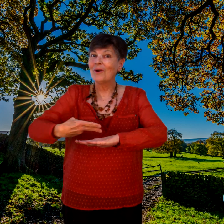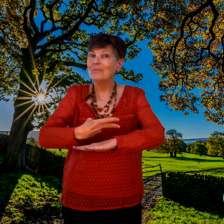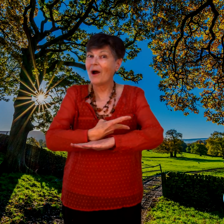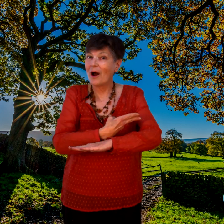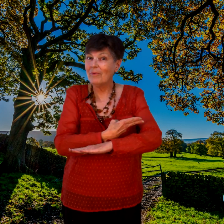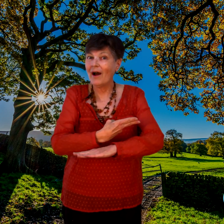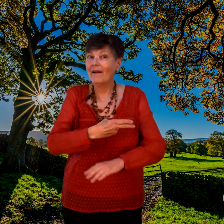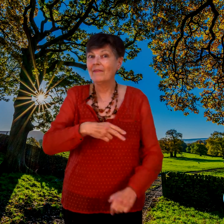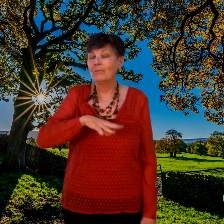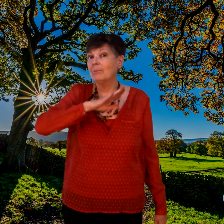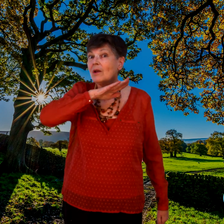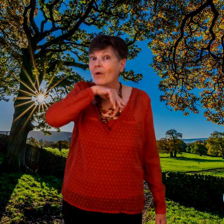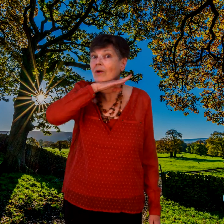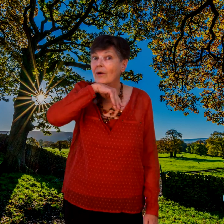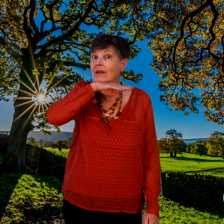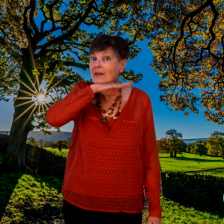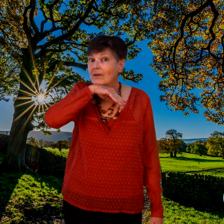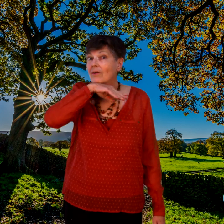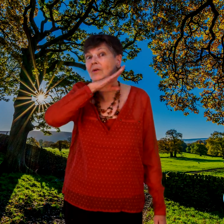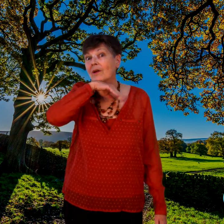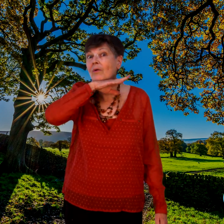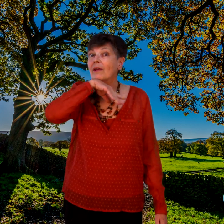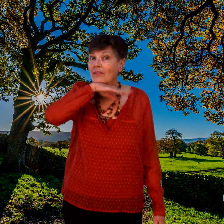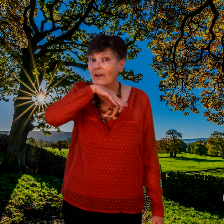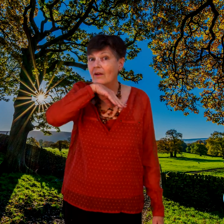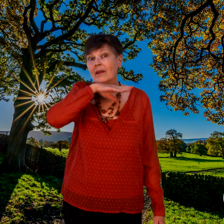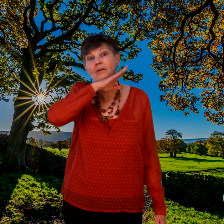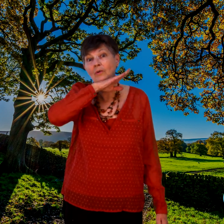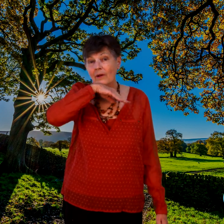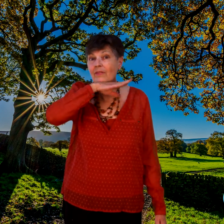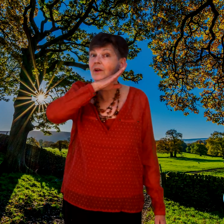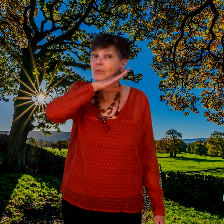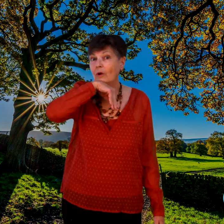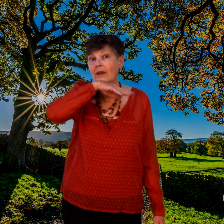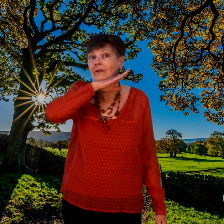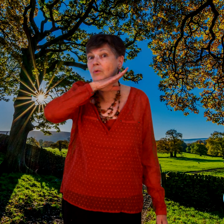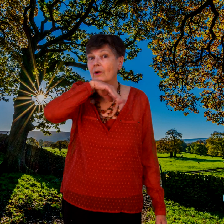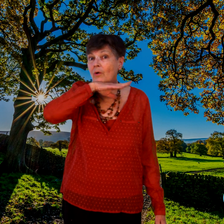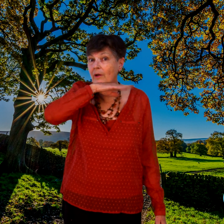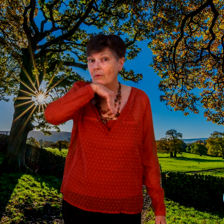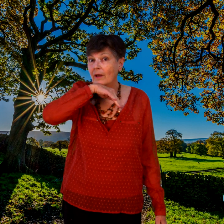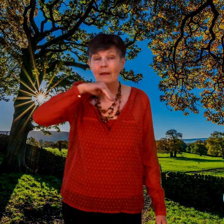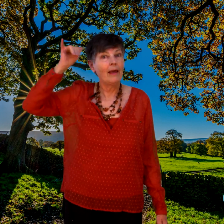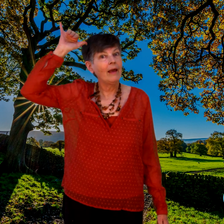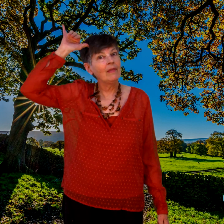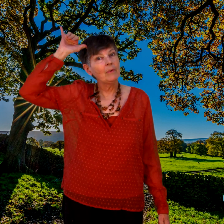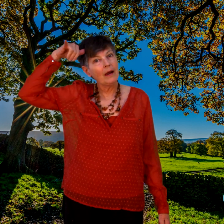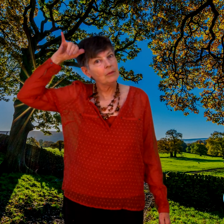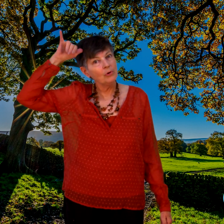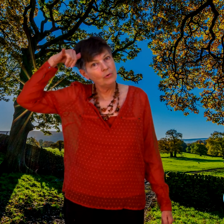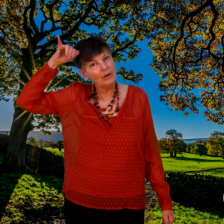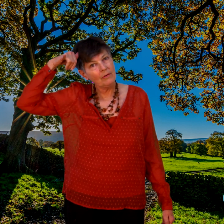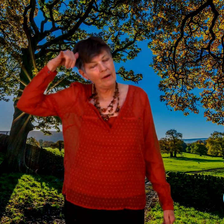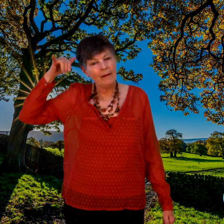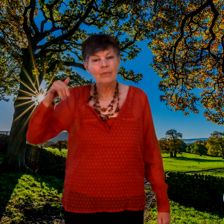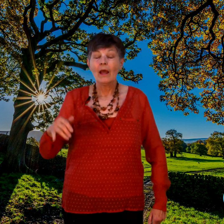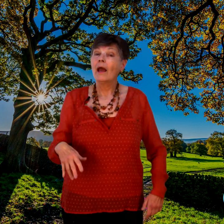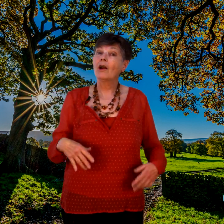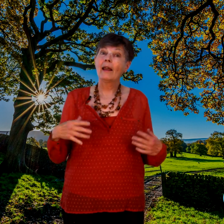a baa, baa. And then it would be oink, oink here, oink, oink there. Here an oink, there an oink, everywhere an oink, oink. And then we've got the moo here, right? And our